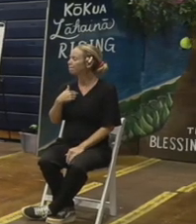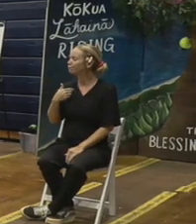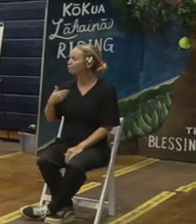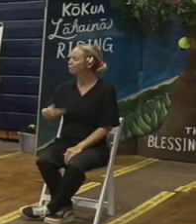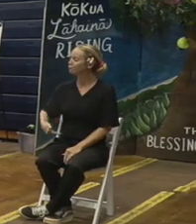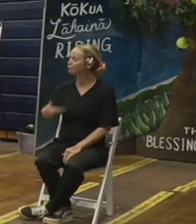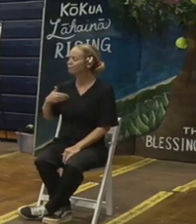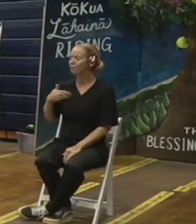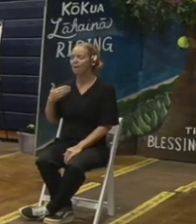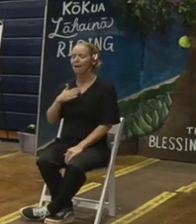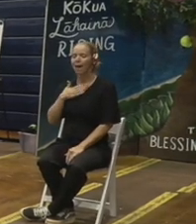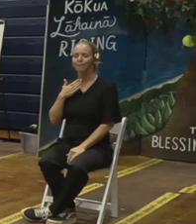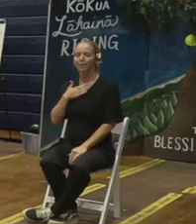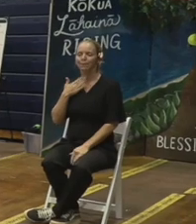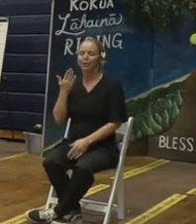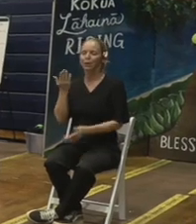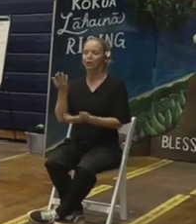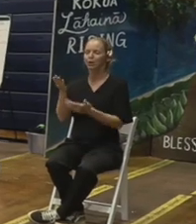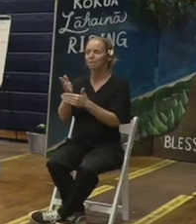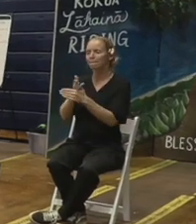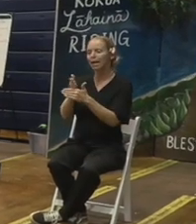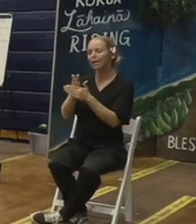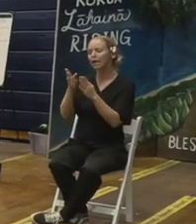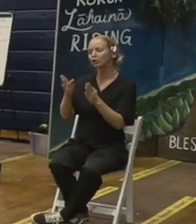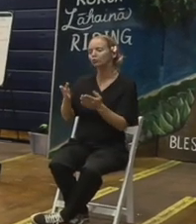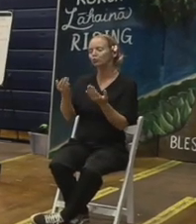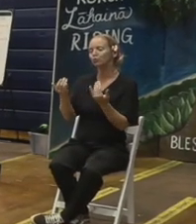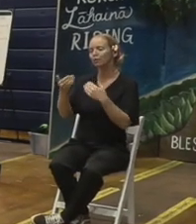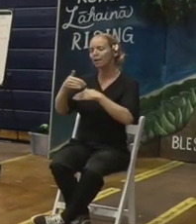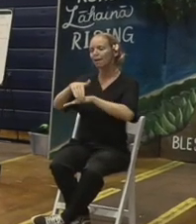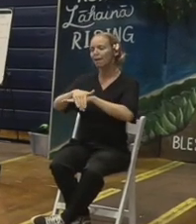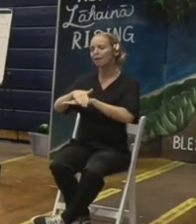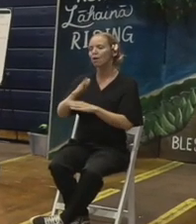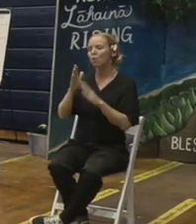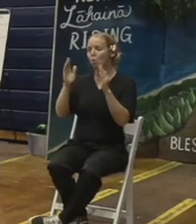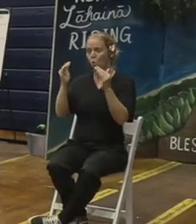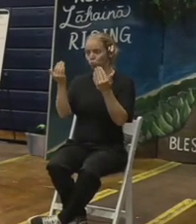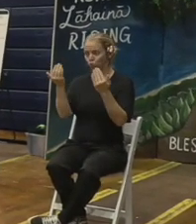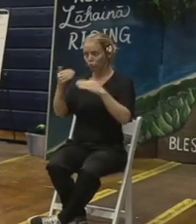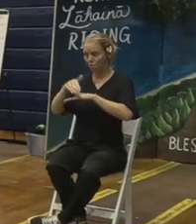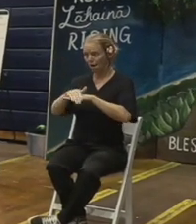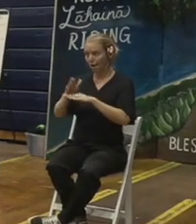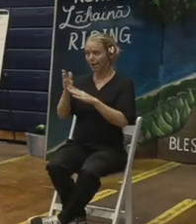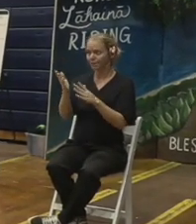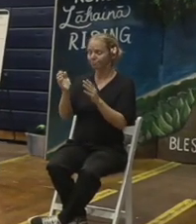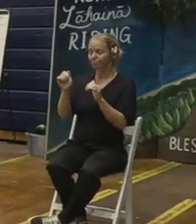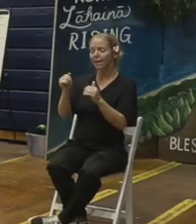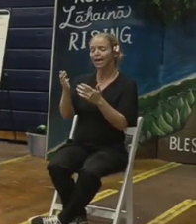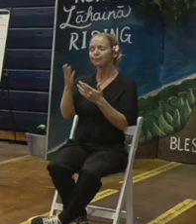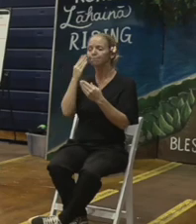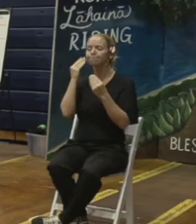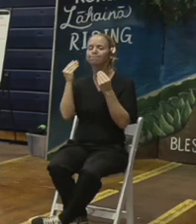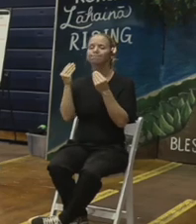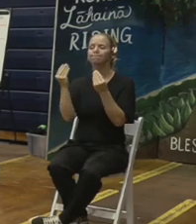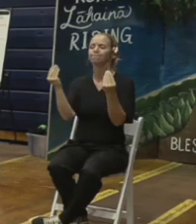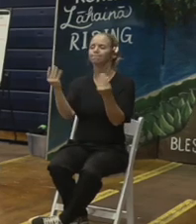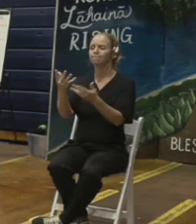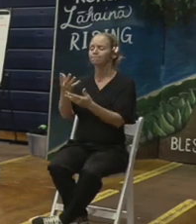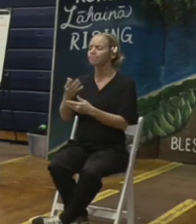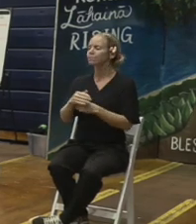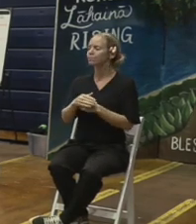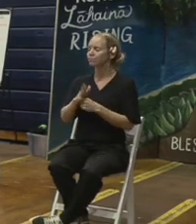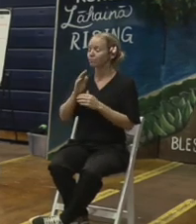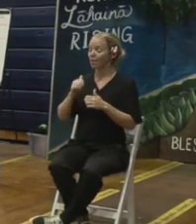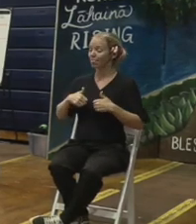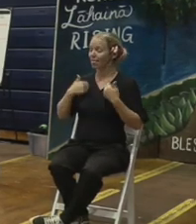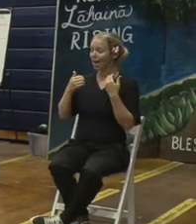a moderator tonight and super happy to see all of you here. We hope tonight we'll be able to share information with you. It is being